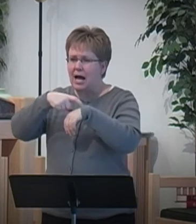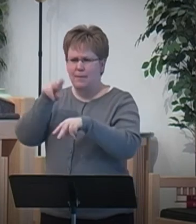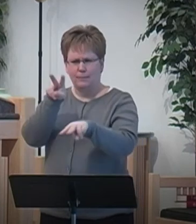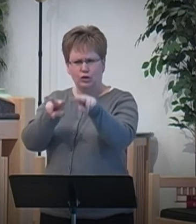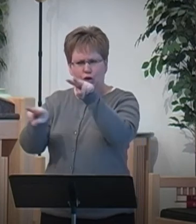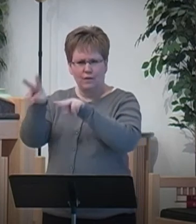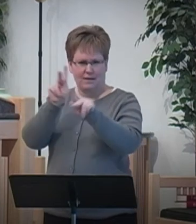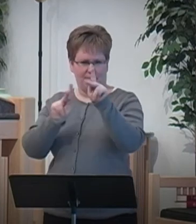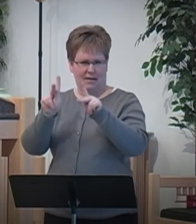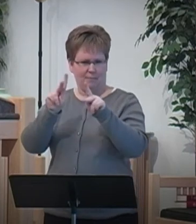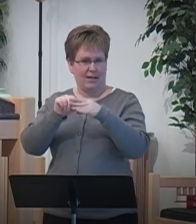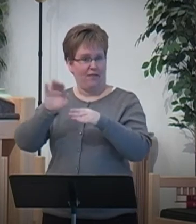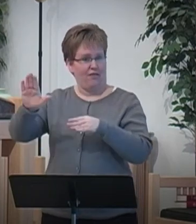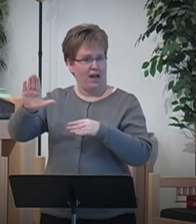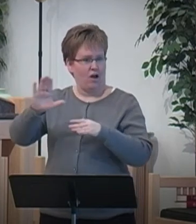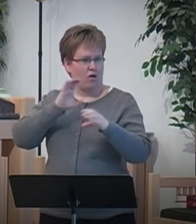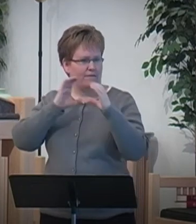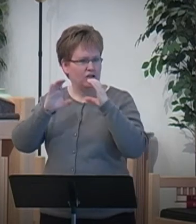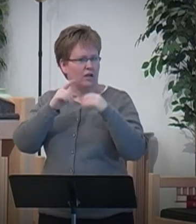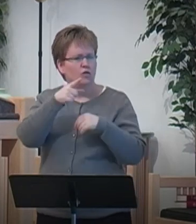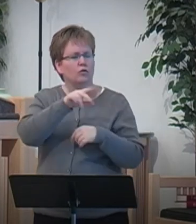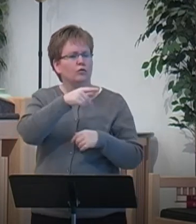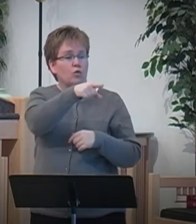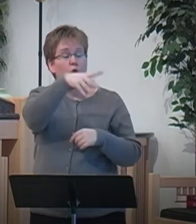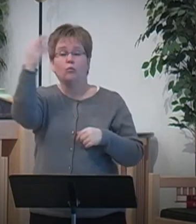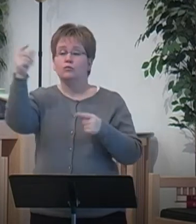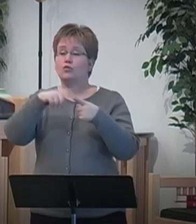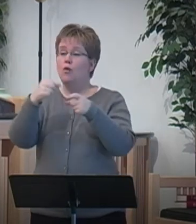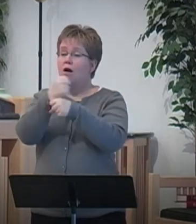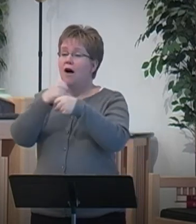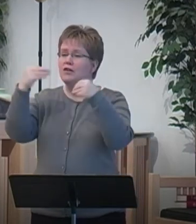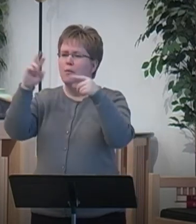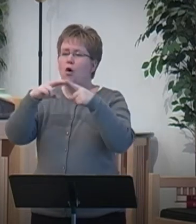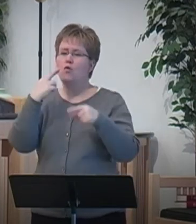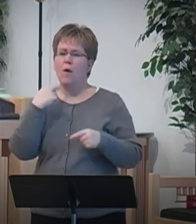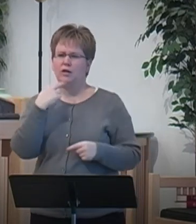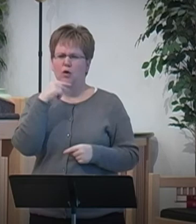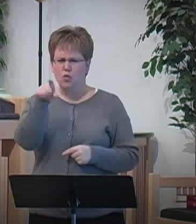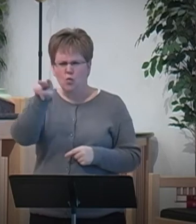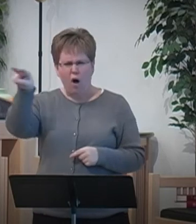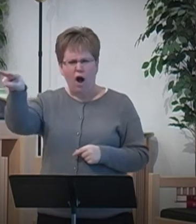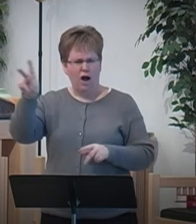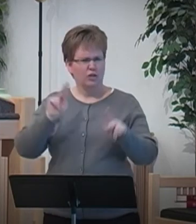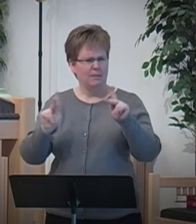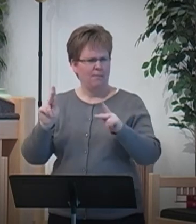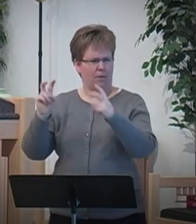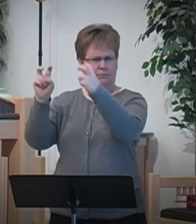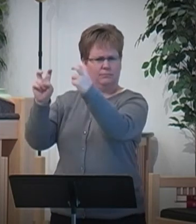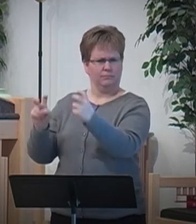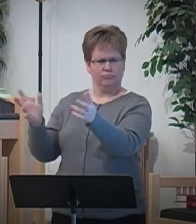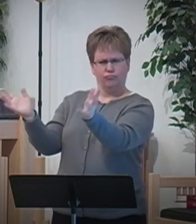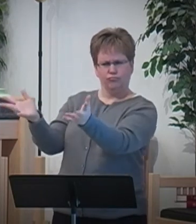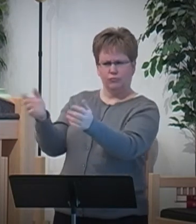in caring conversations. Maybe go out to a coffee shop or a restaurant and watch these conversations that are happening around you.